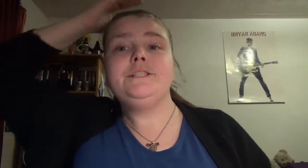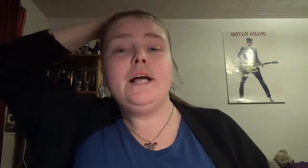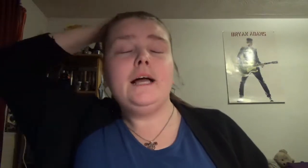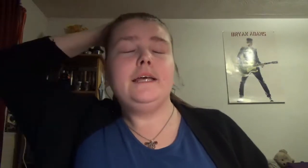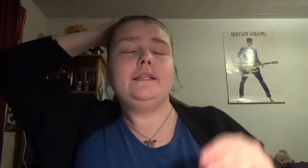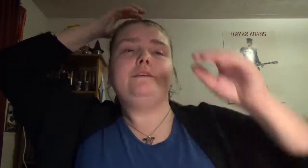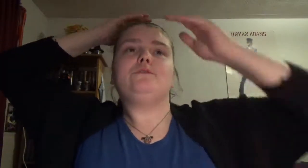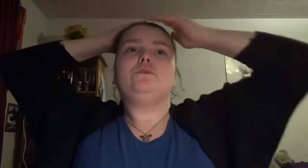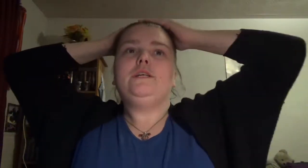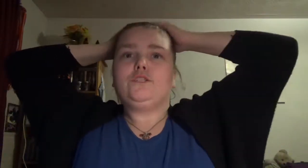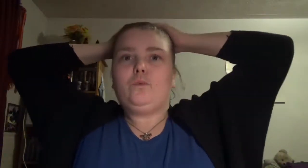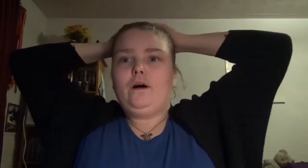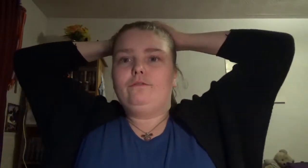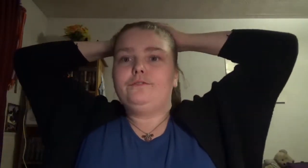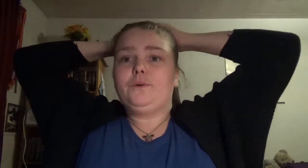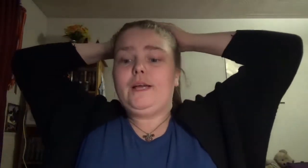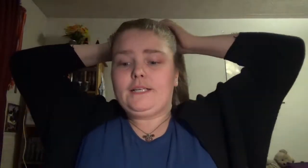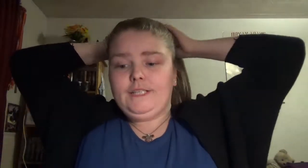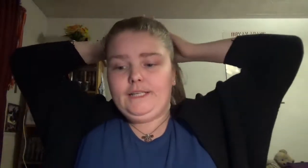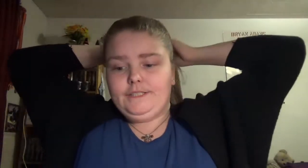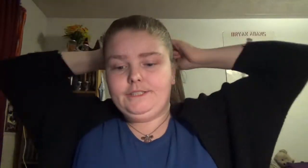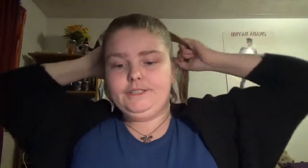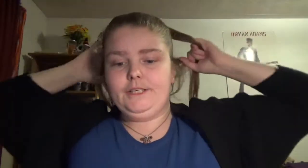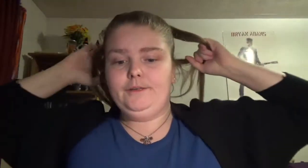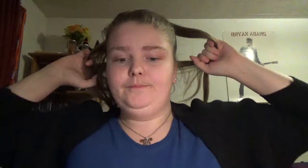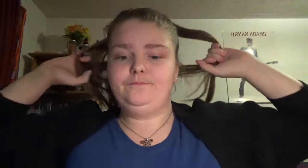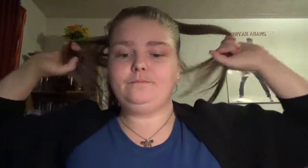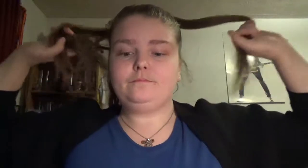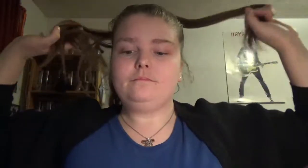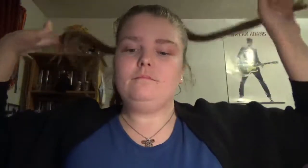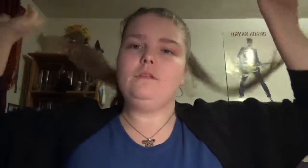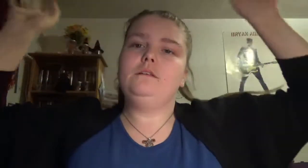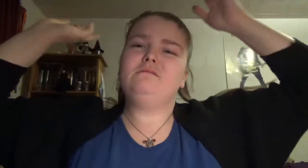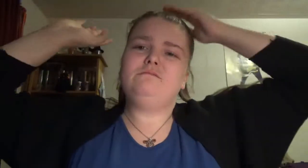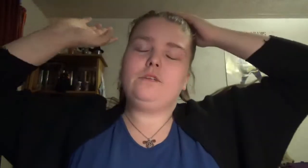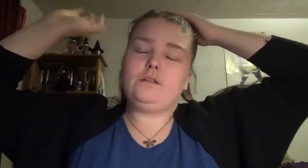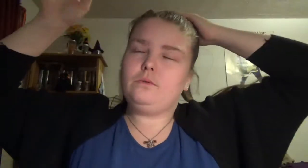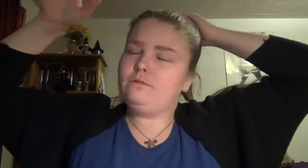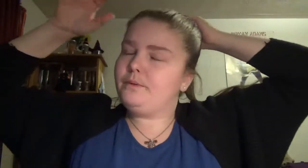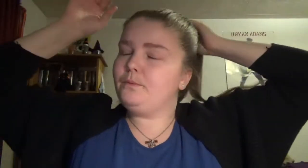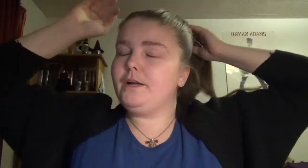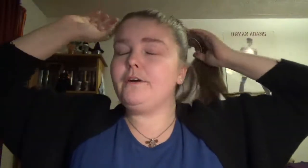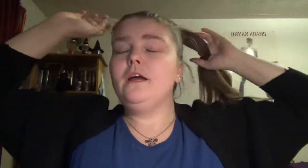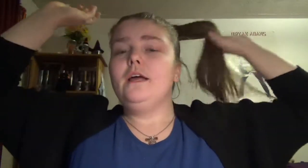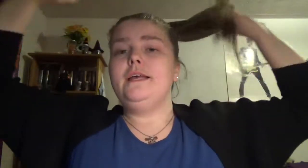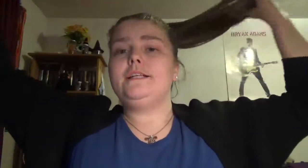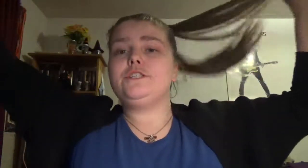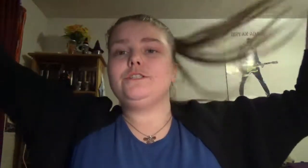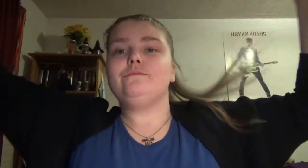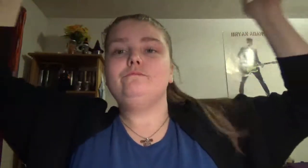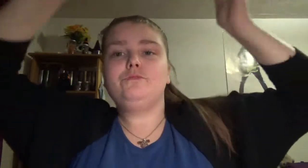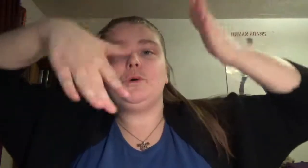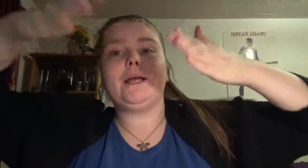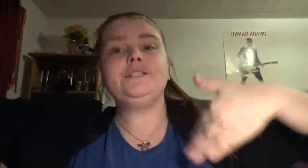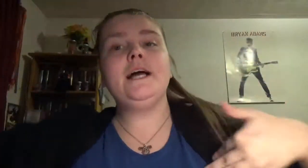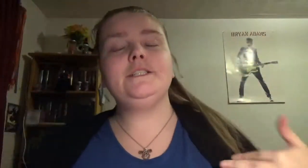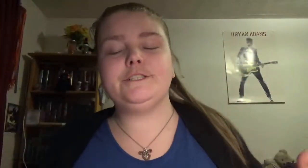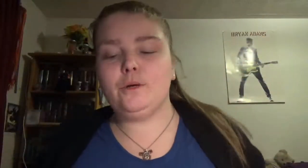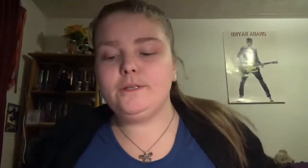sign each 12 zodiac signs is not 12 but whatever each zodiac sign is its own